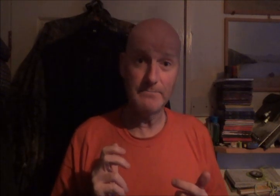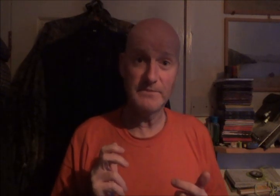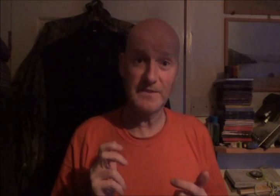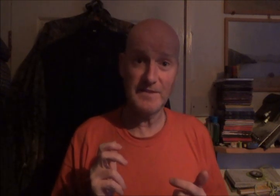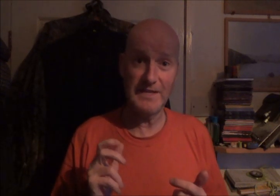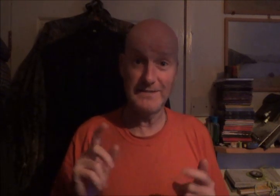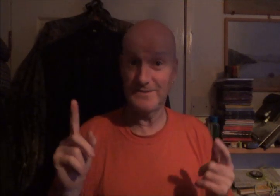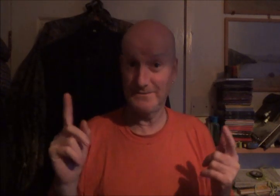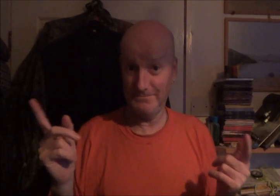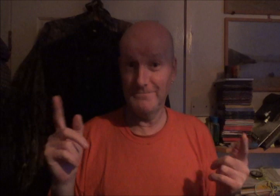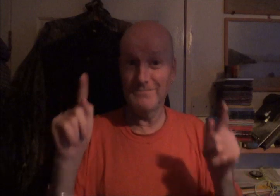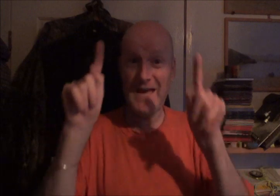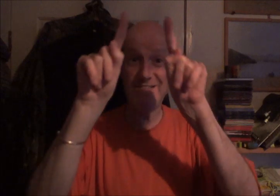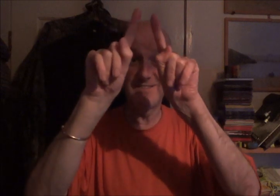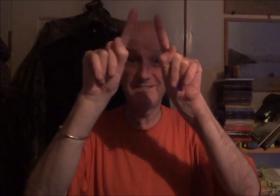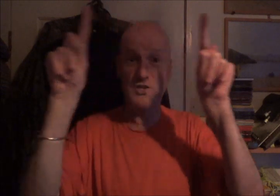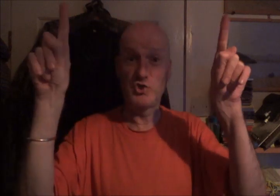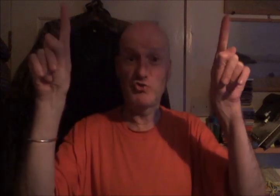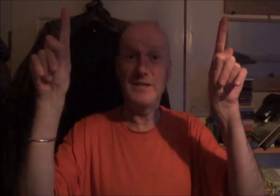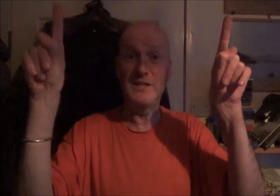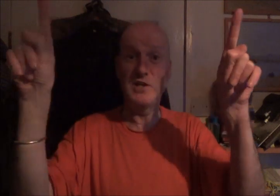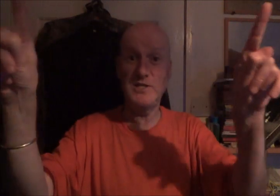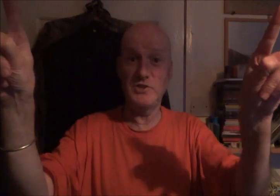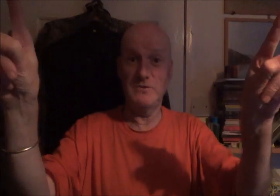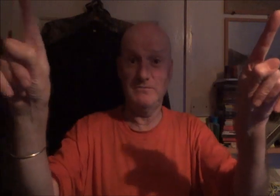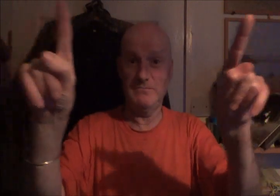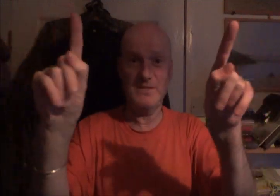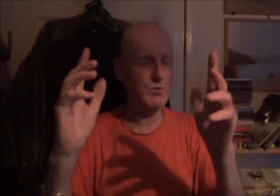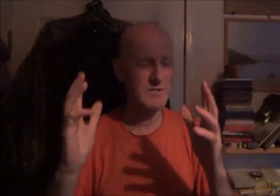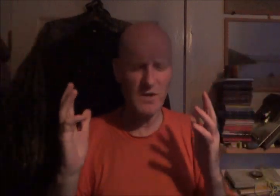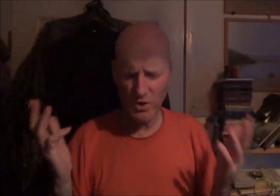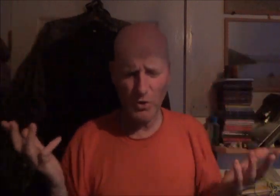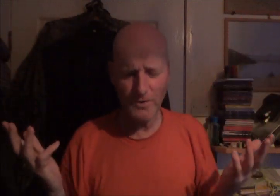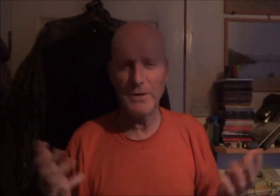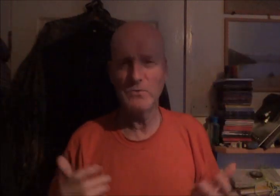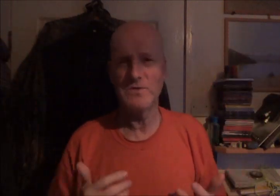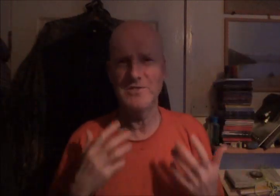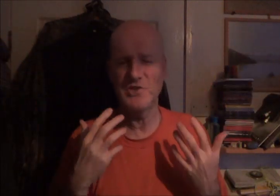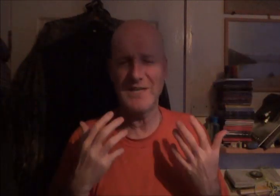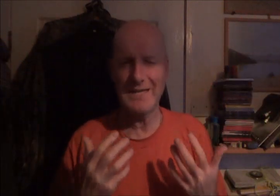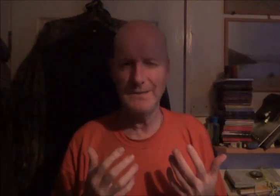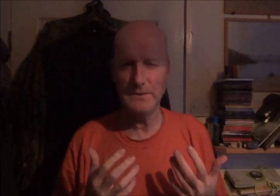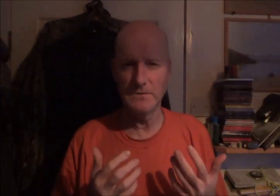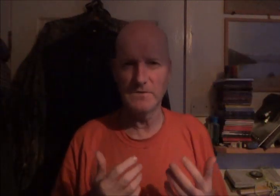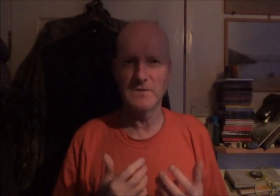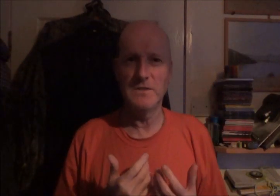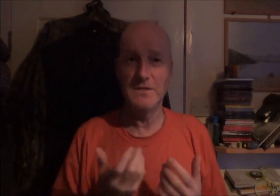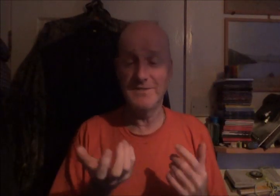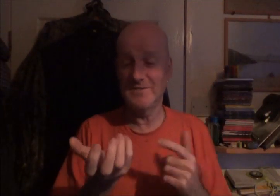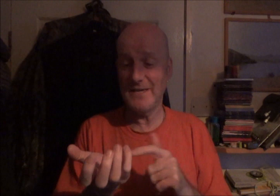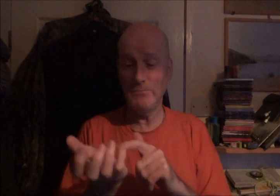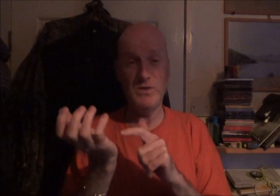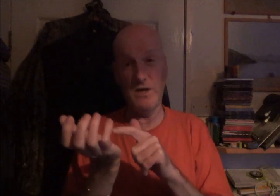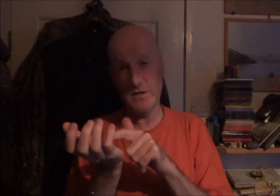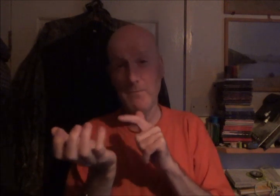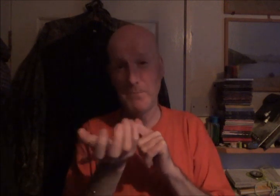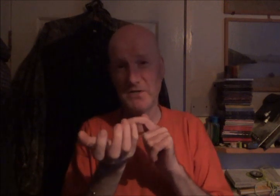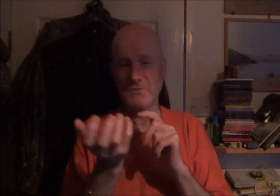satellites. Hence triangulation. That's what it's all about. It's just angles. It's the same with a compass.